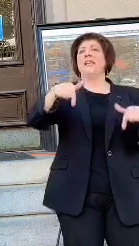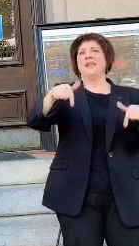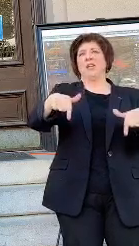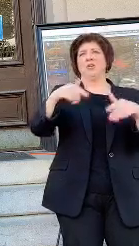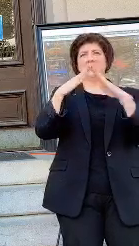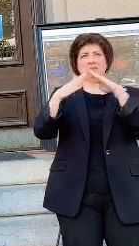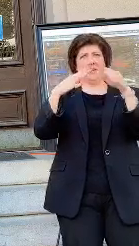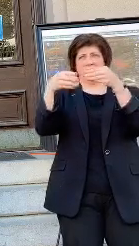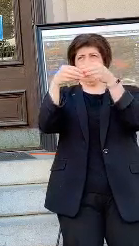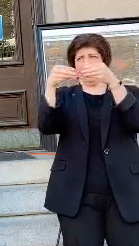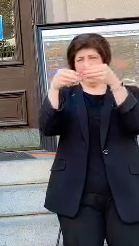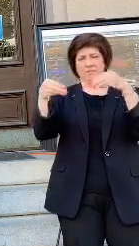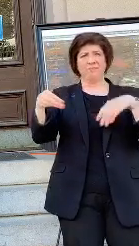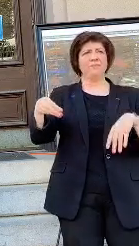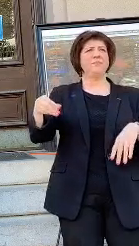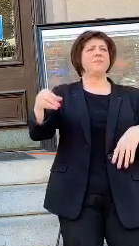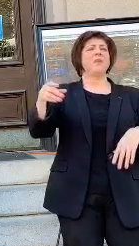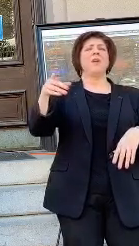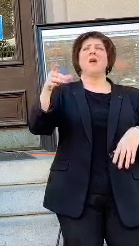in the city of Columbia.